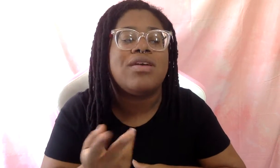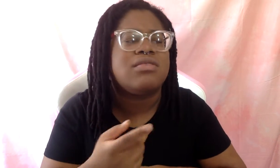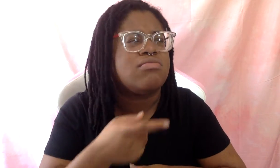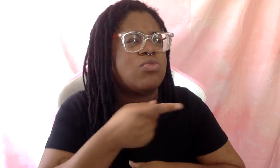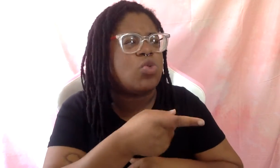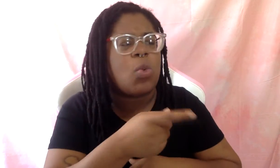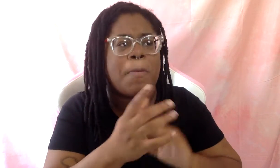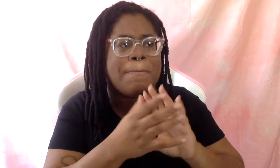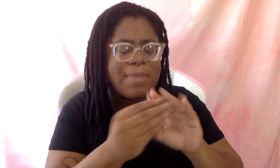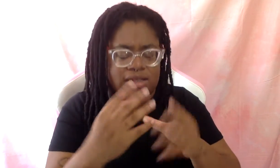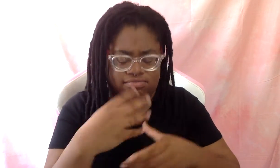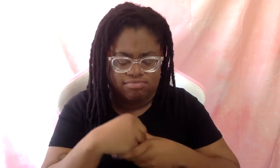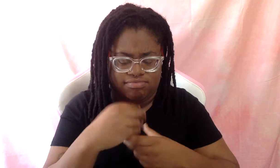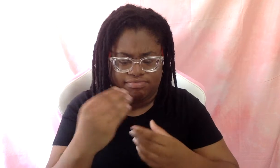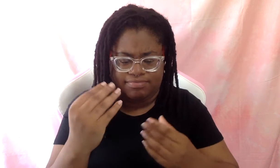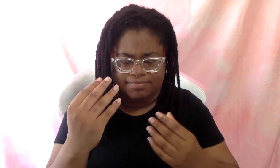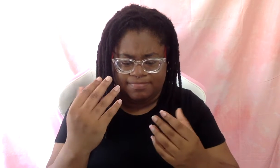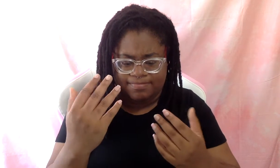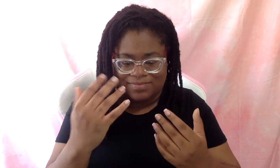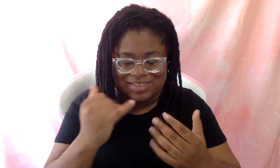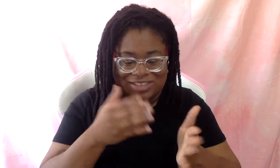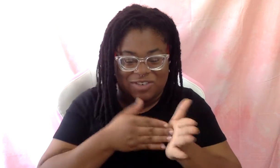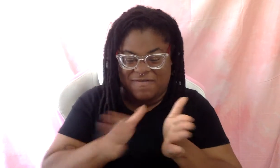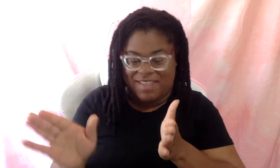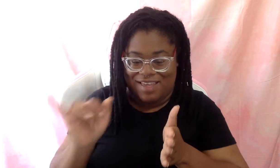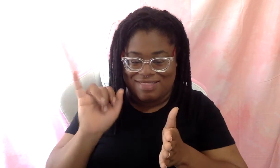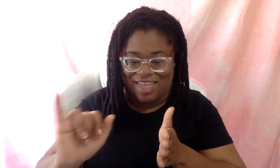yourself to kind of deflect those messages from all around?